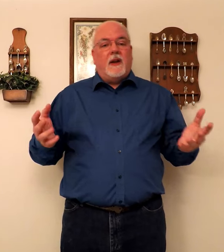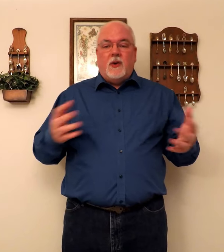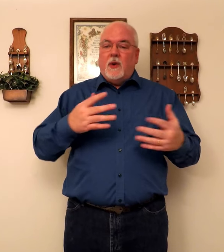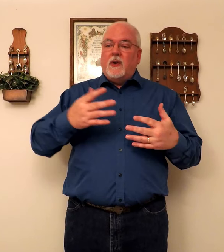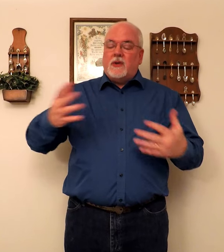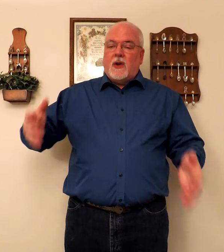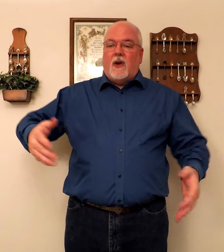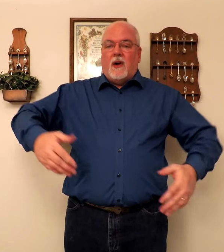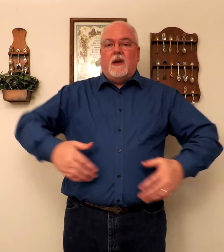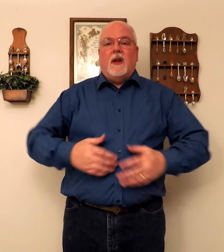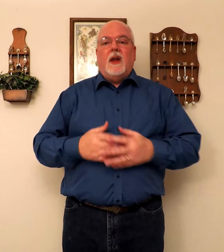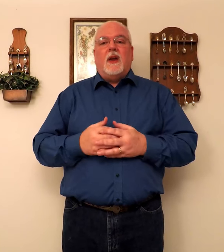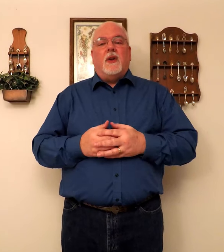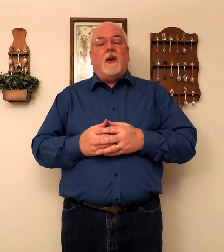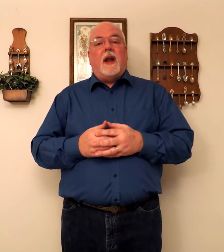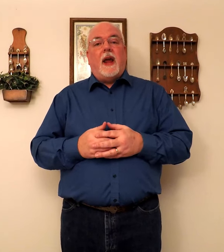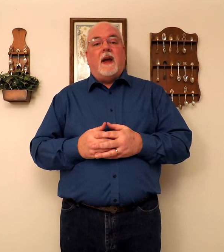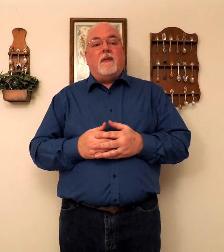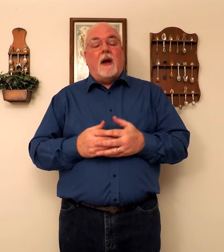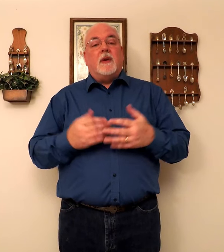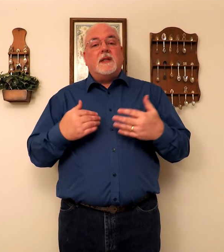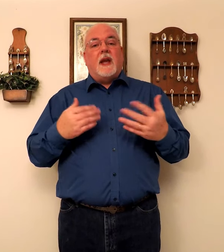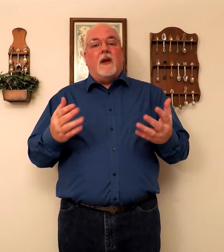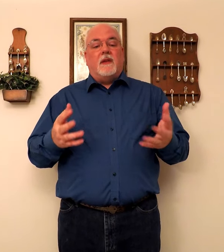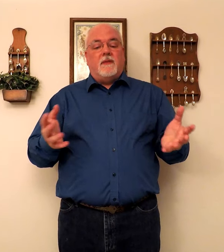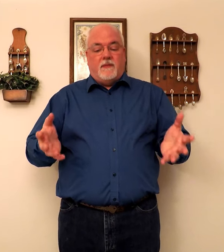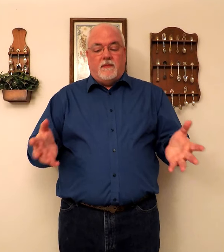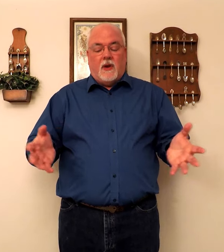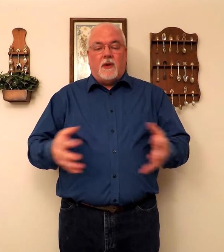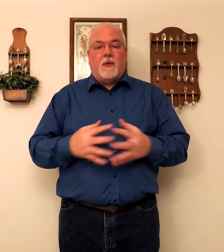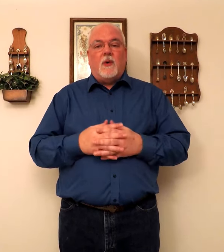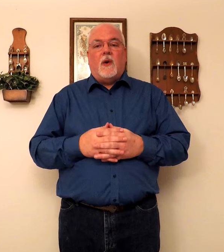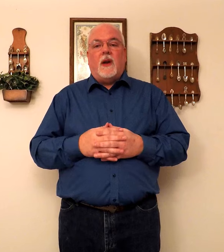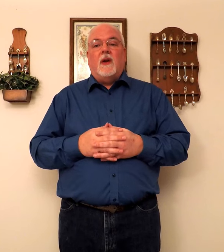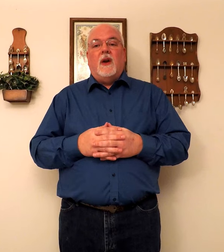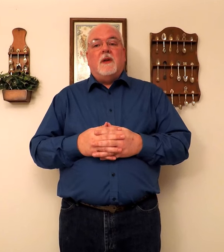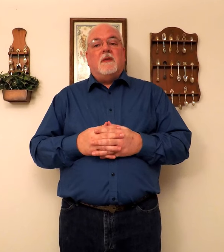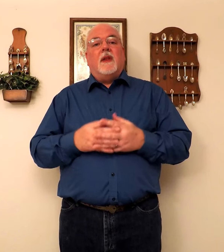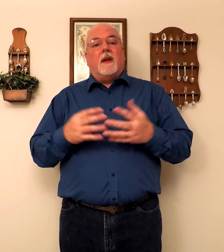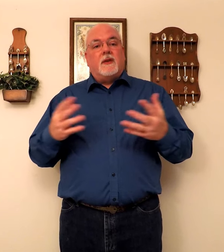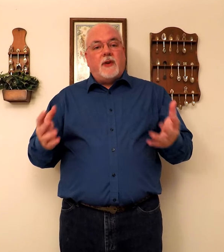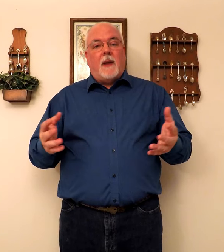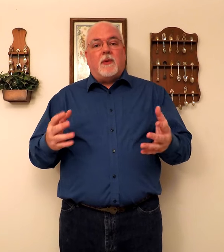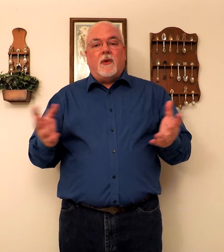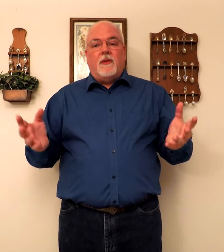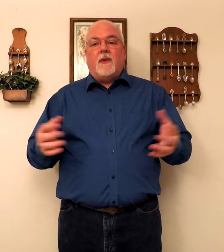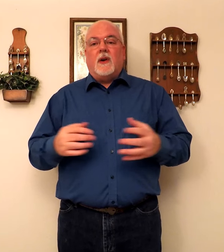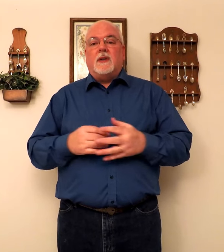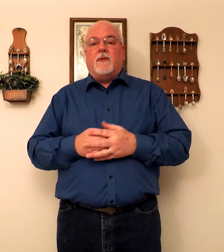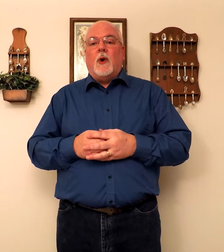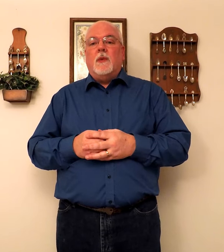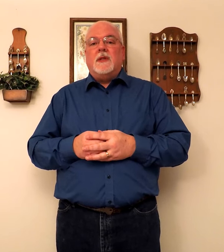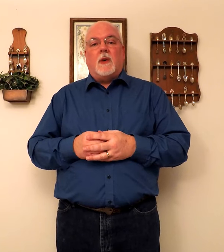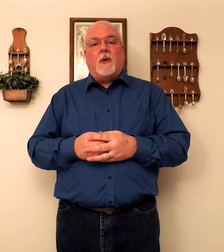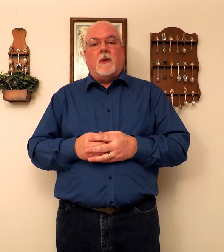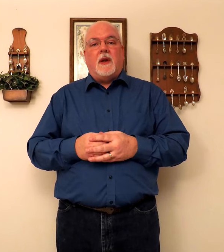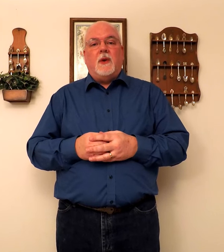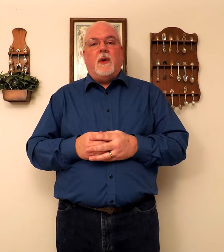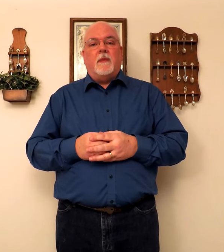doing your song, you're going to have, I'm going to say on the recording, the chapter, the verse of Romans that we're going to be doing.